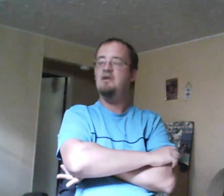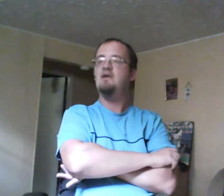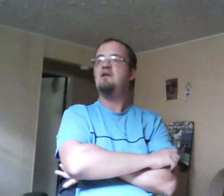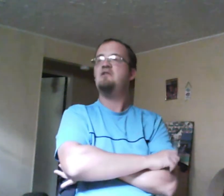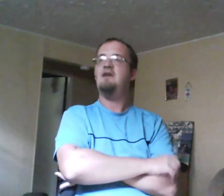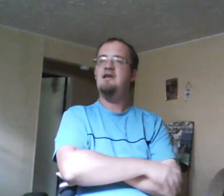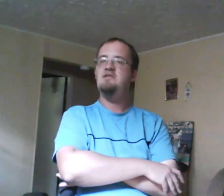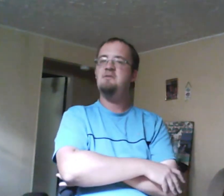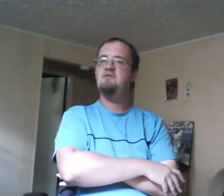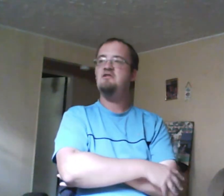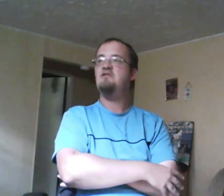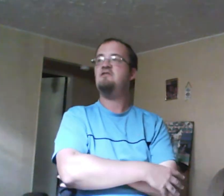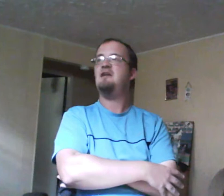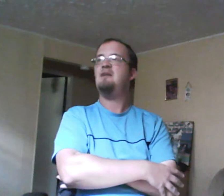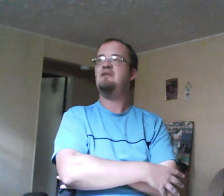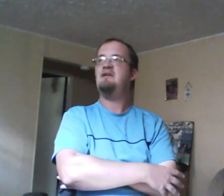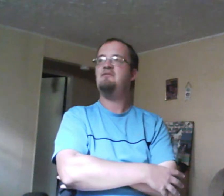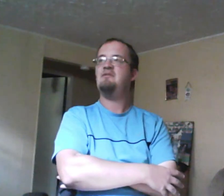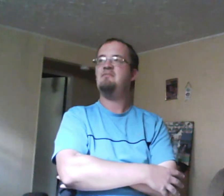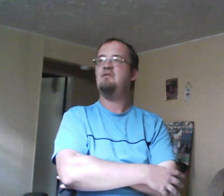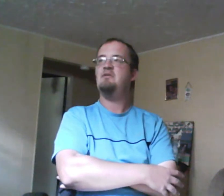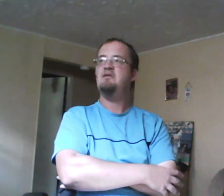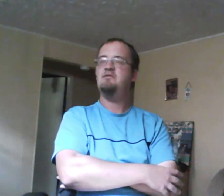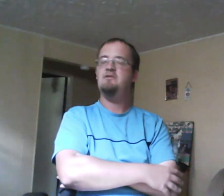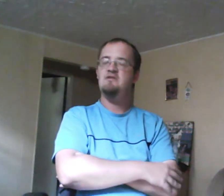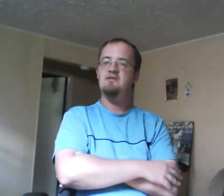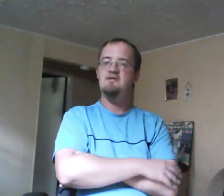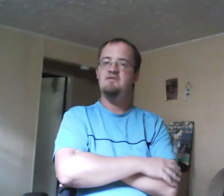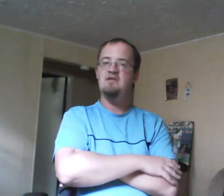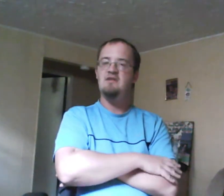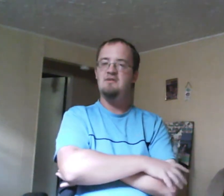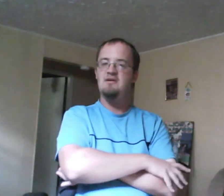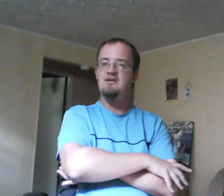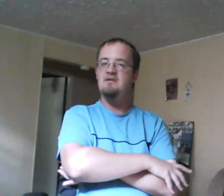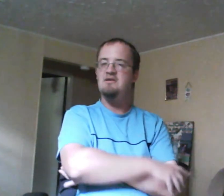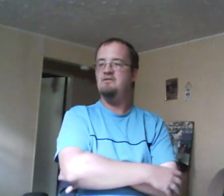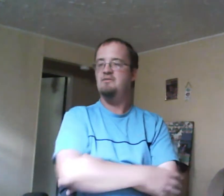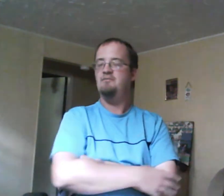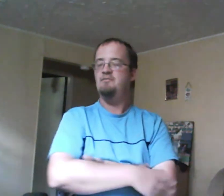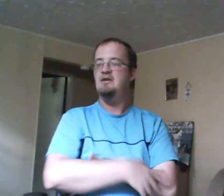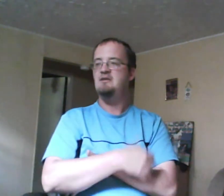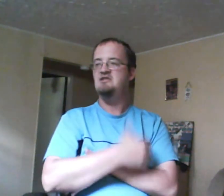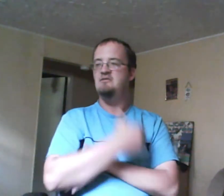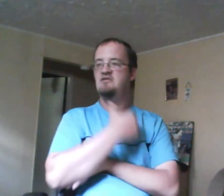So, Esme was introduced, I believe, was it the first season of Next Class? I think so. But anyway, she was this,